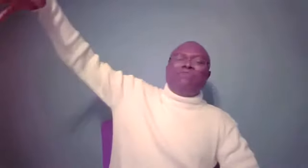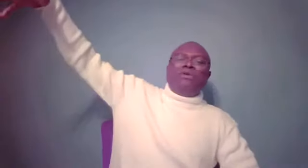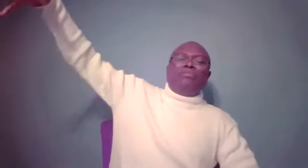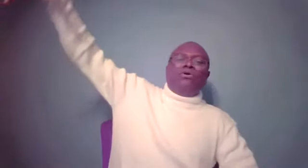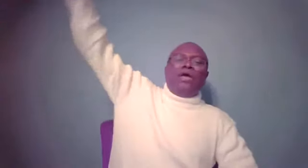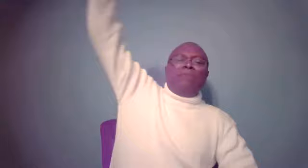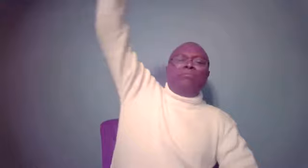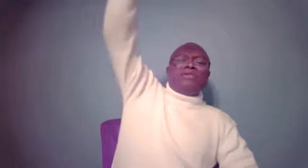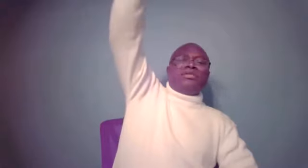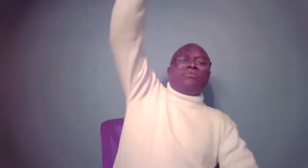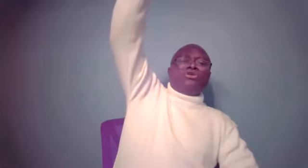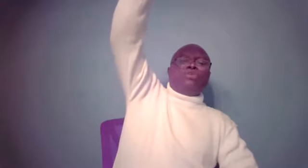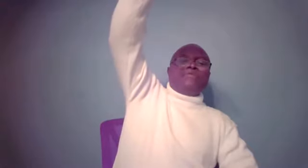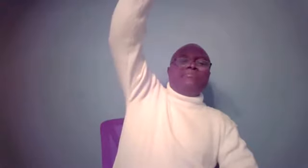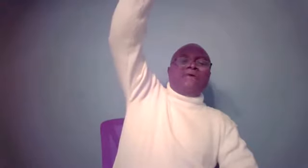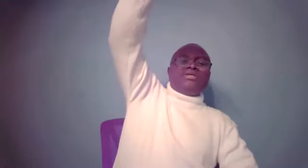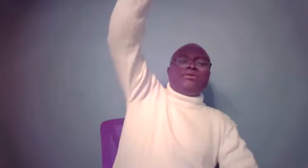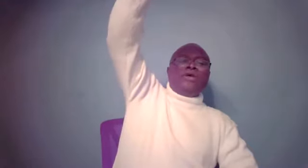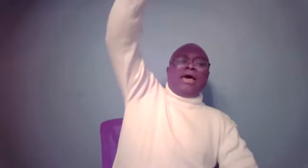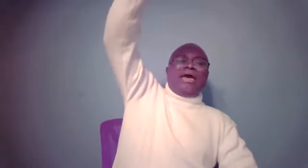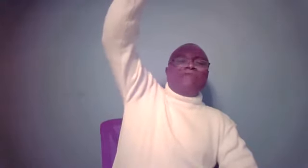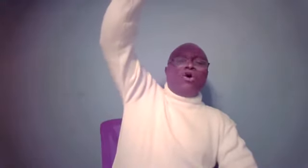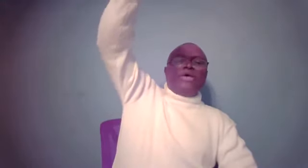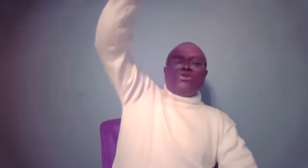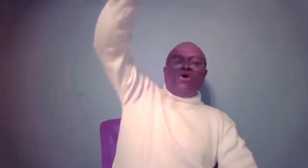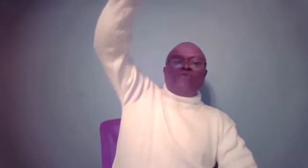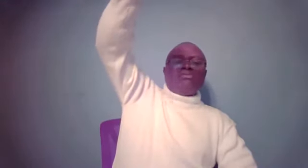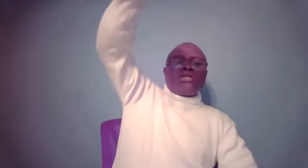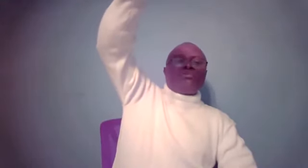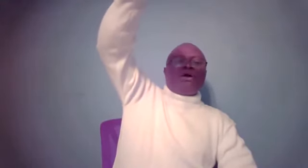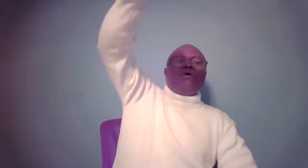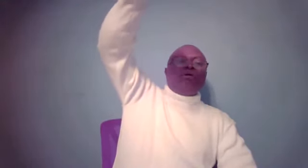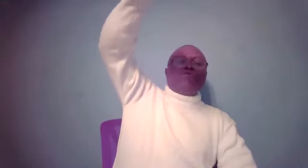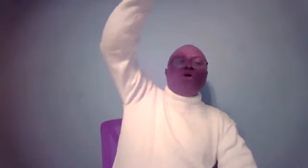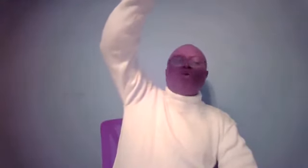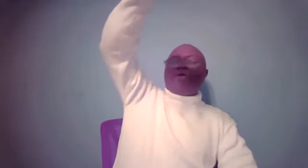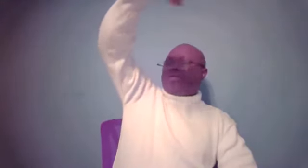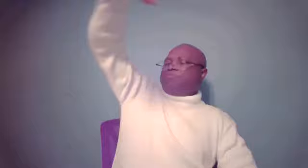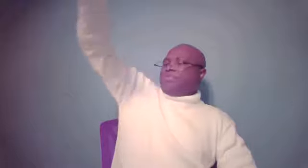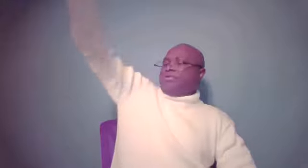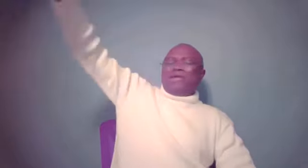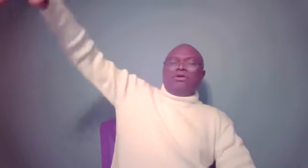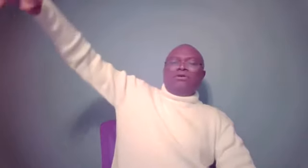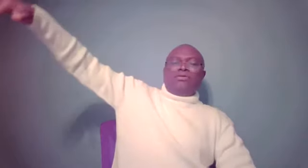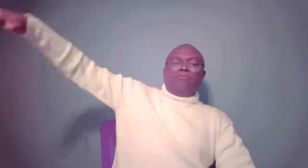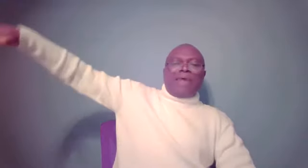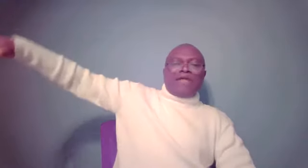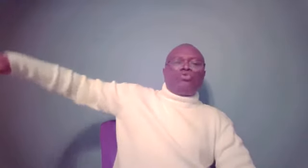people and placing them on top of the mountain. I have always known from scriptural authority that the pathway